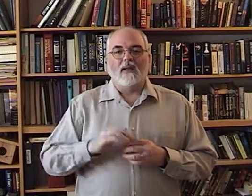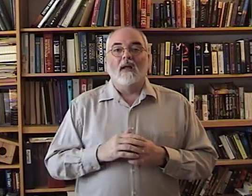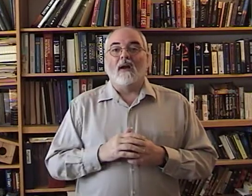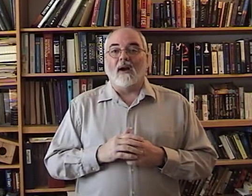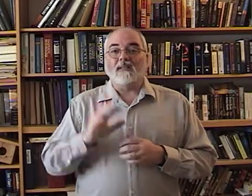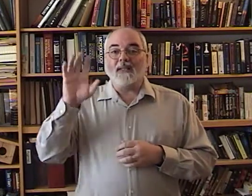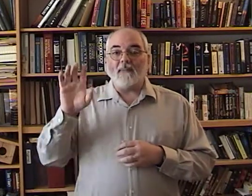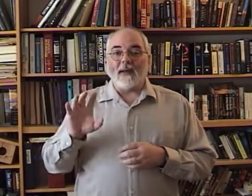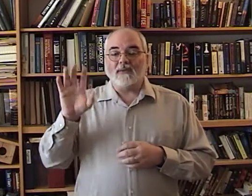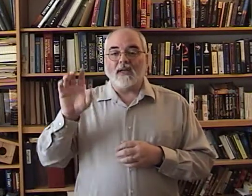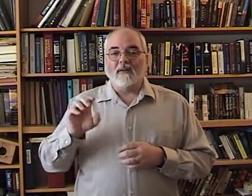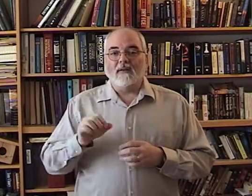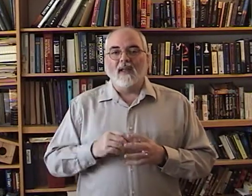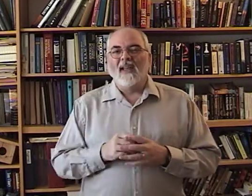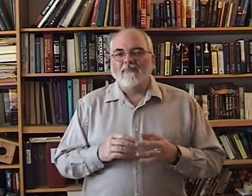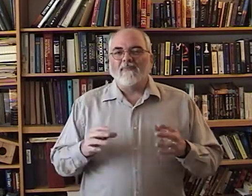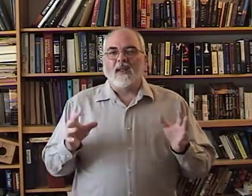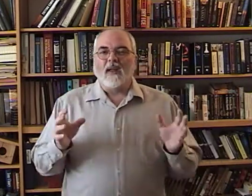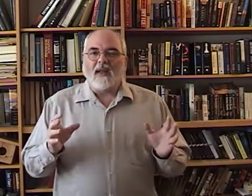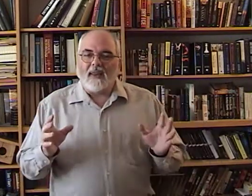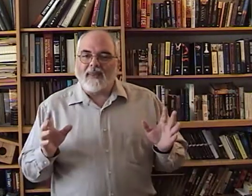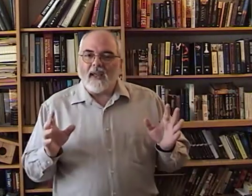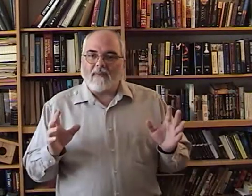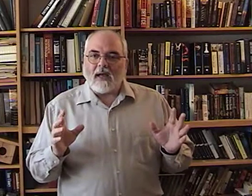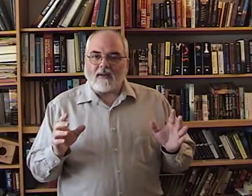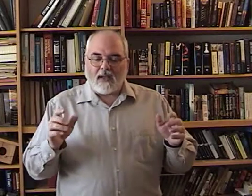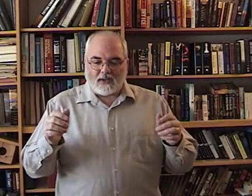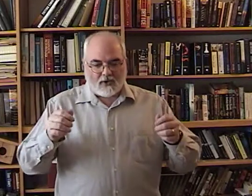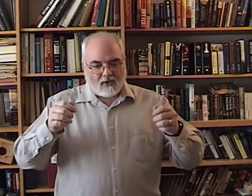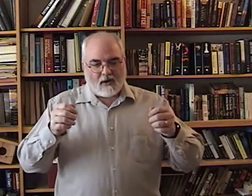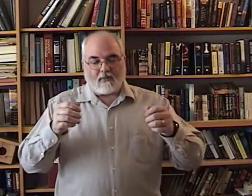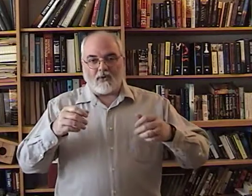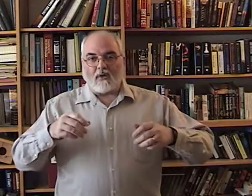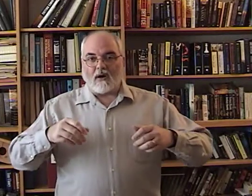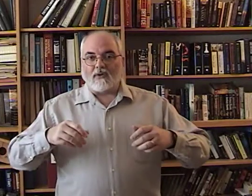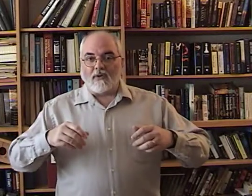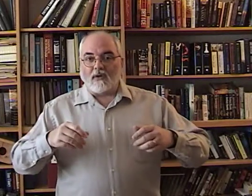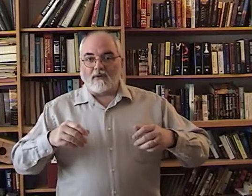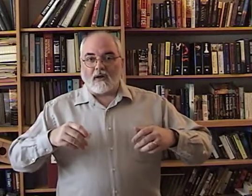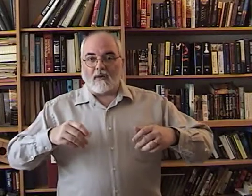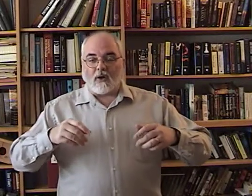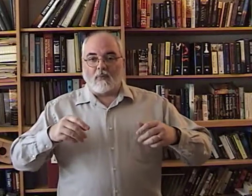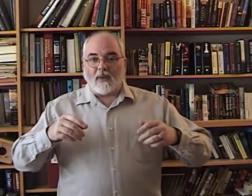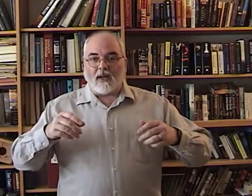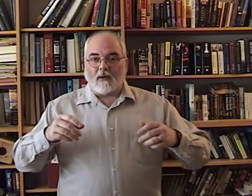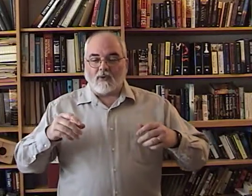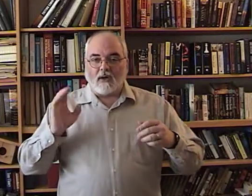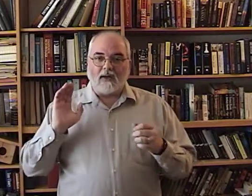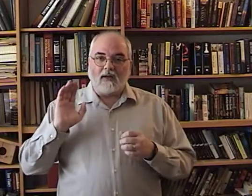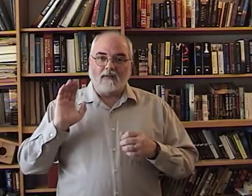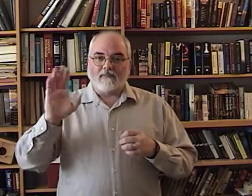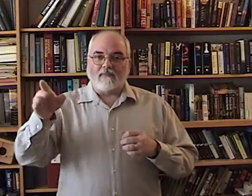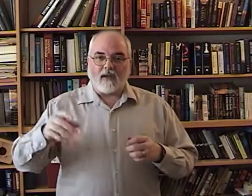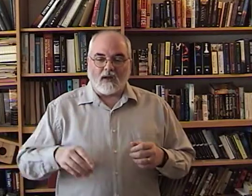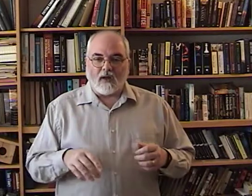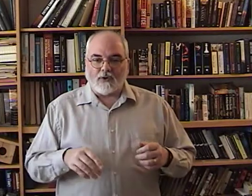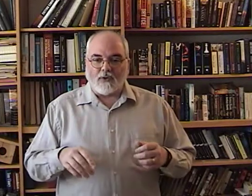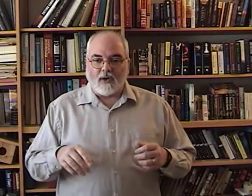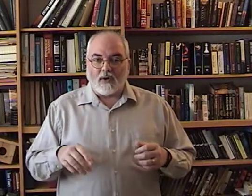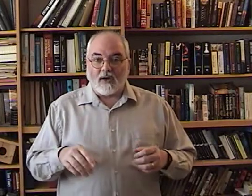All right, see that bouncing? Think about this. You're on an old pickup running down a country road, and